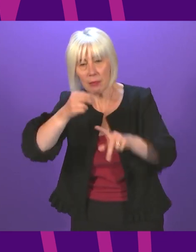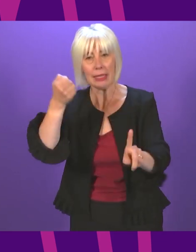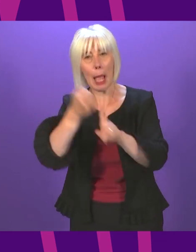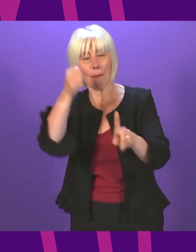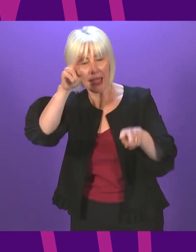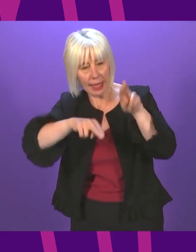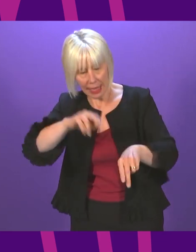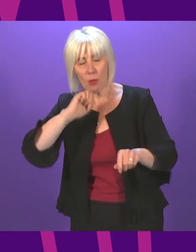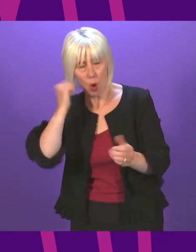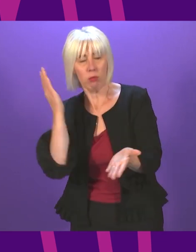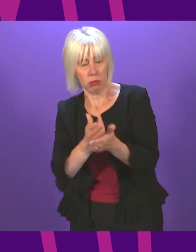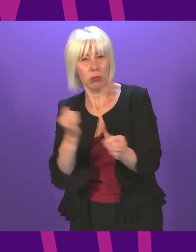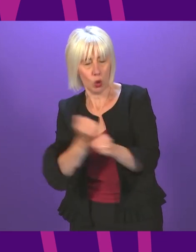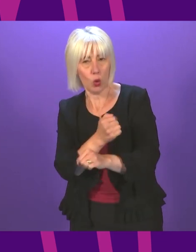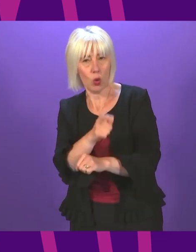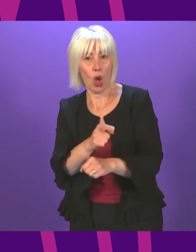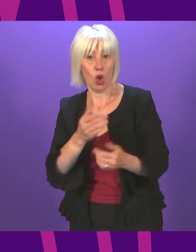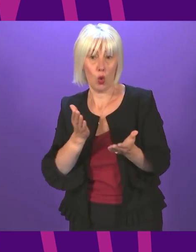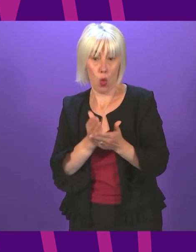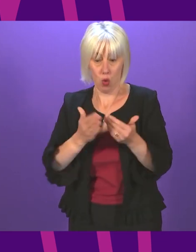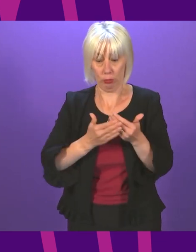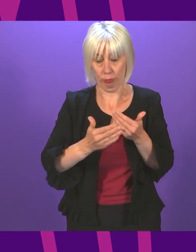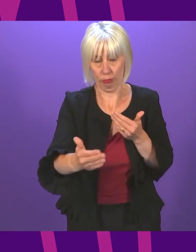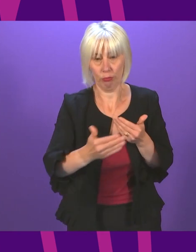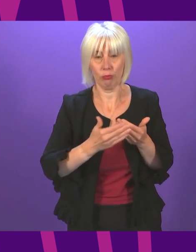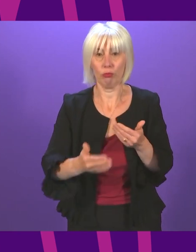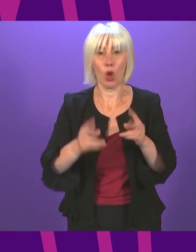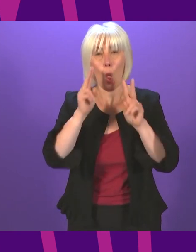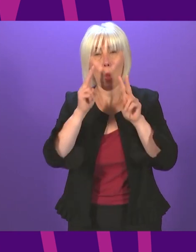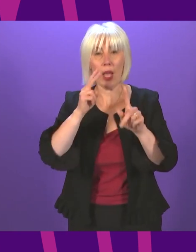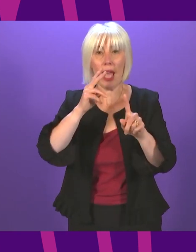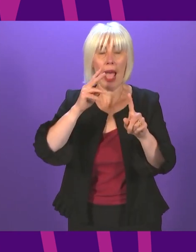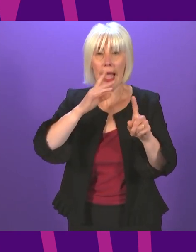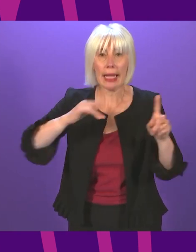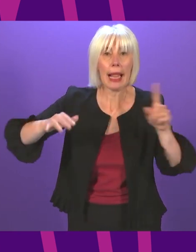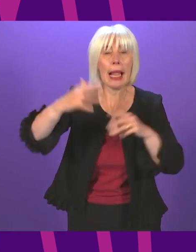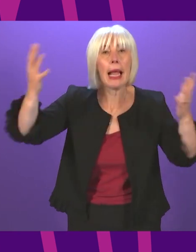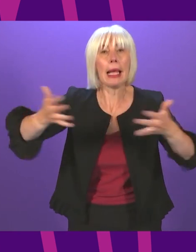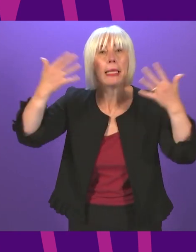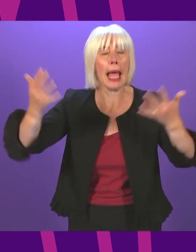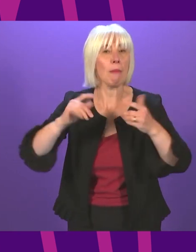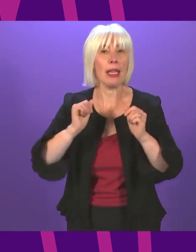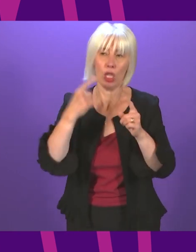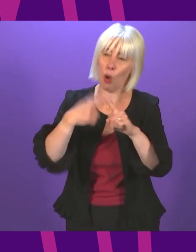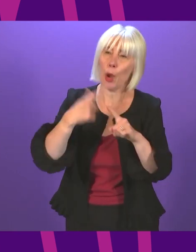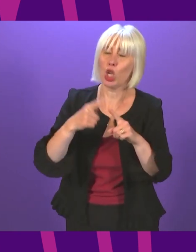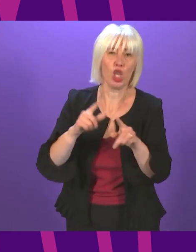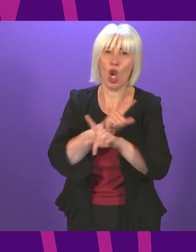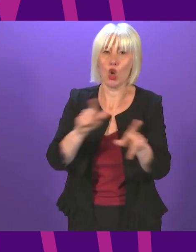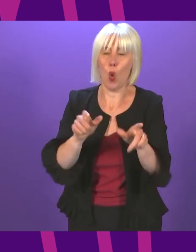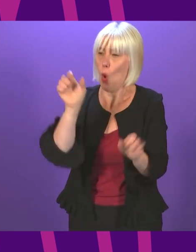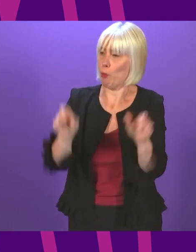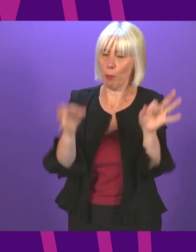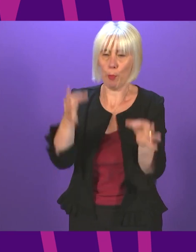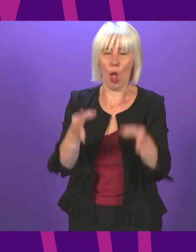carried out because in this period of having to address the climate emergency no politician with any credibility